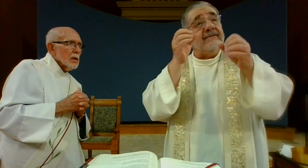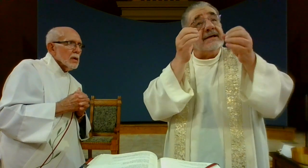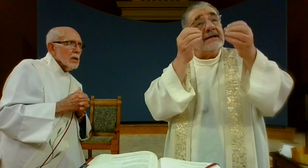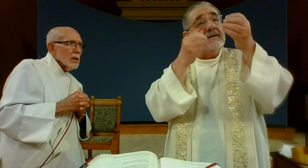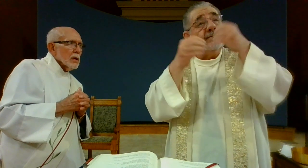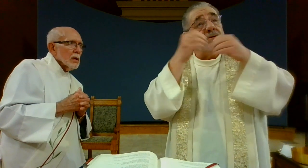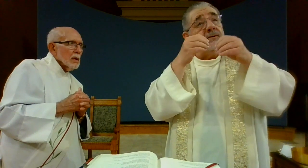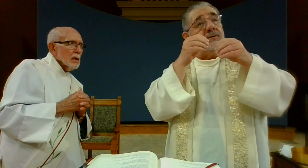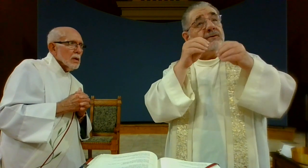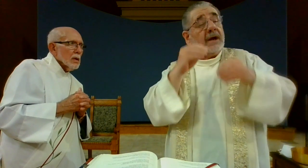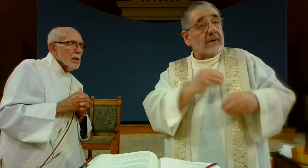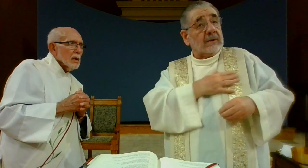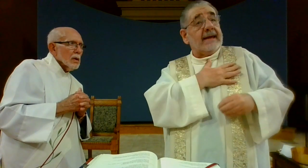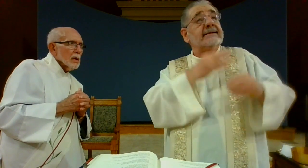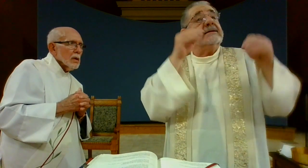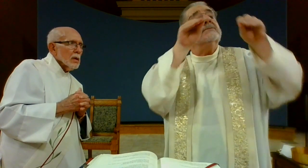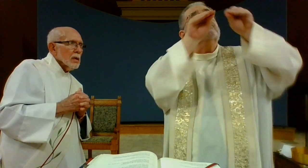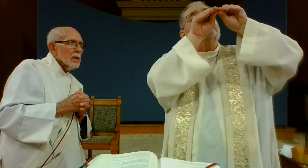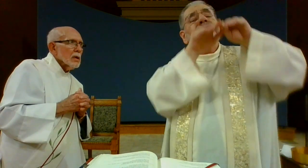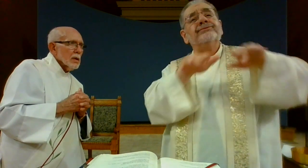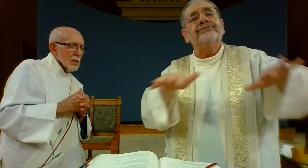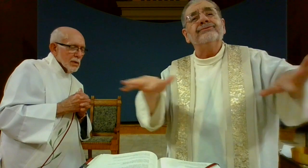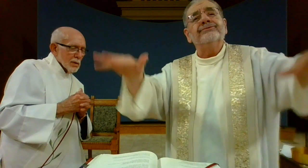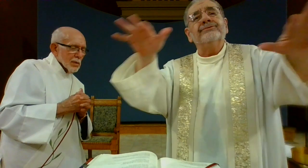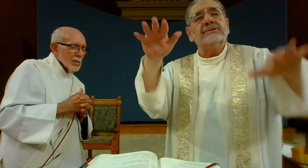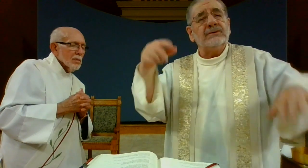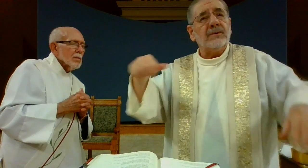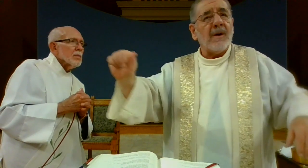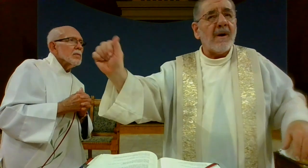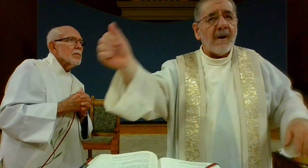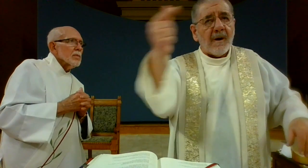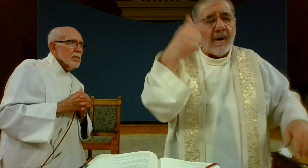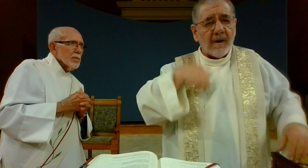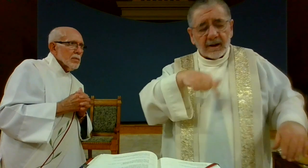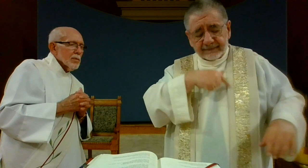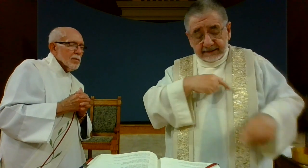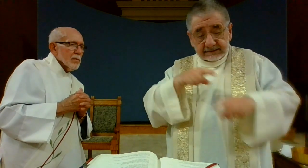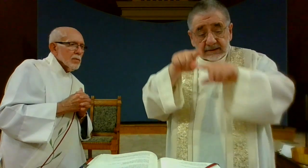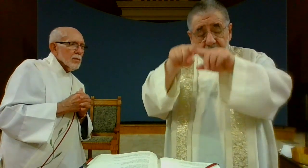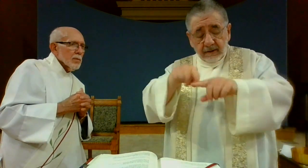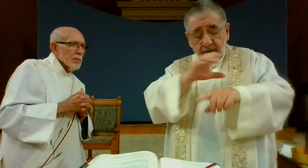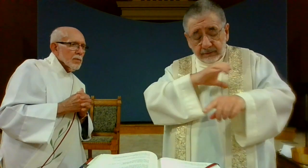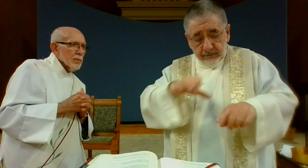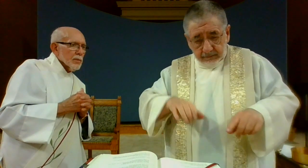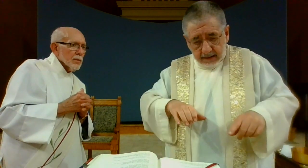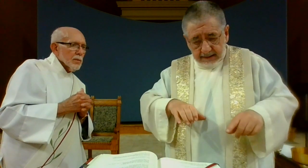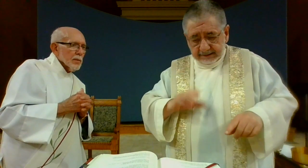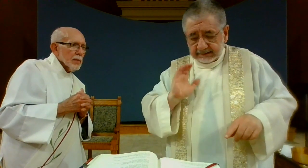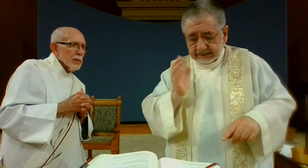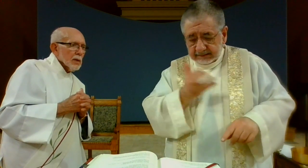And pour into our hearts And strength Of this saving food Through Christ